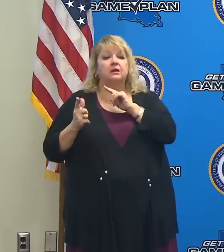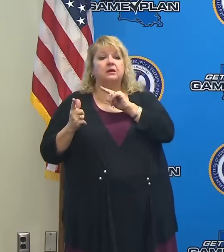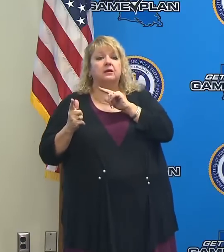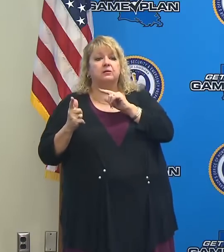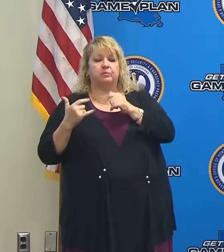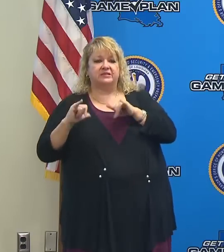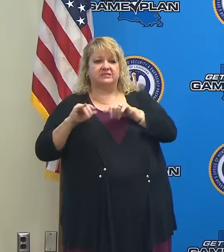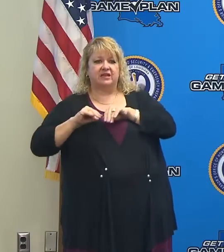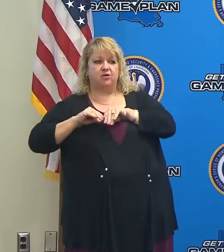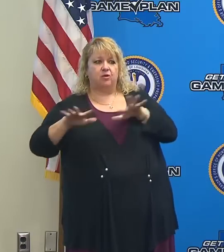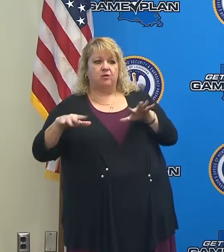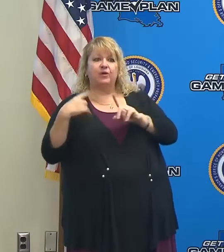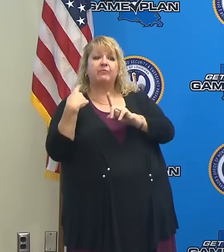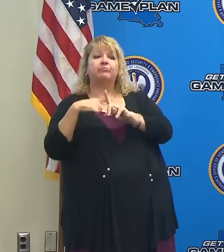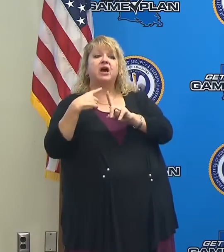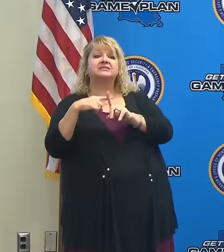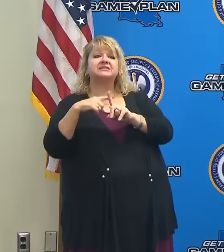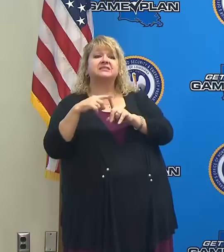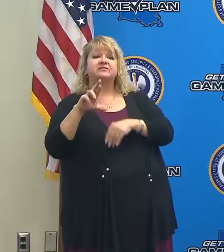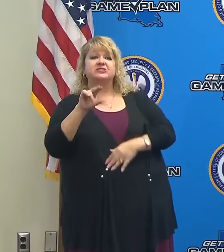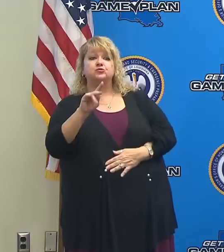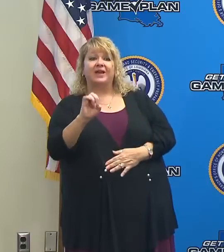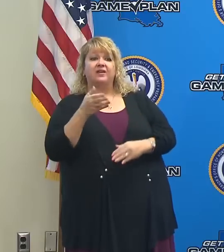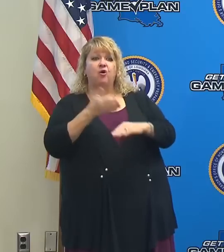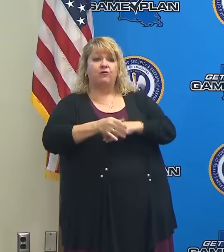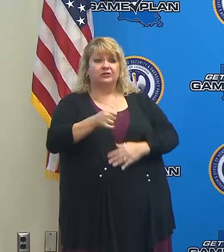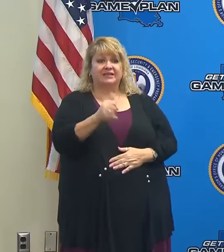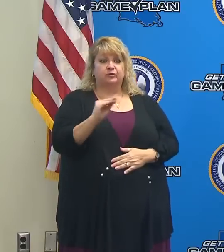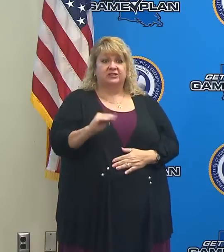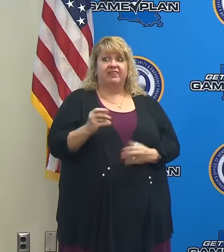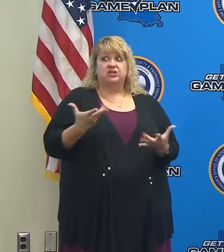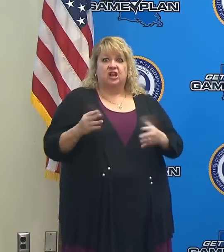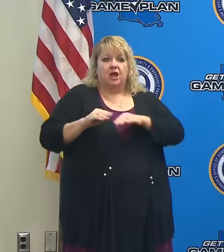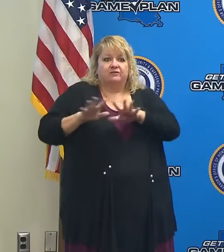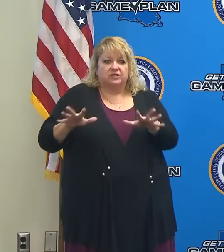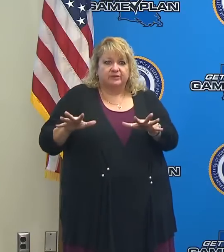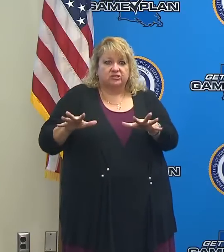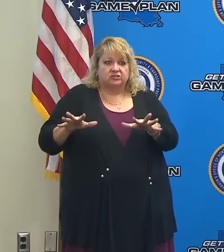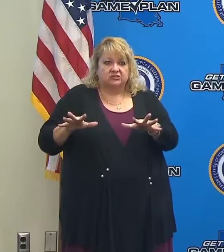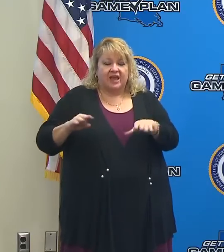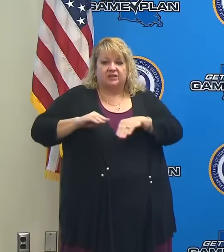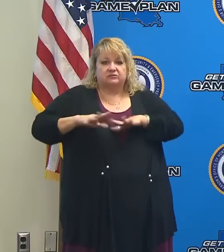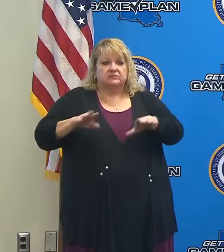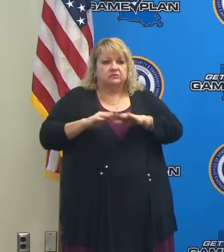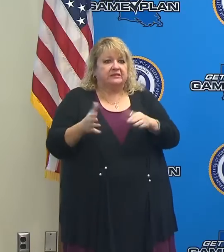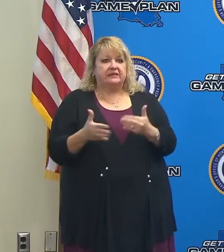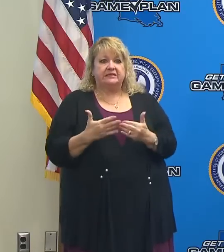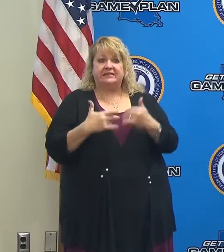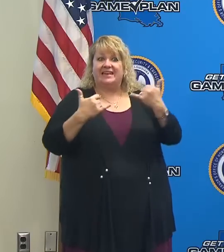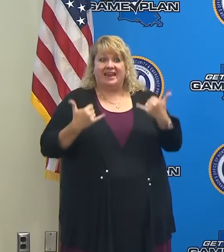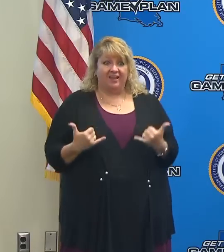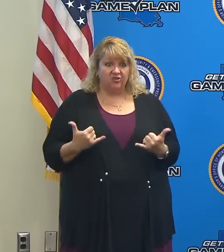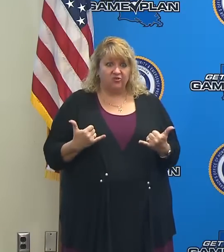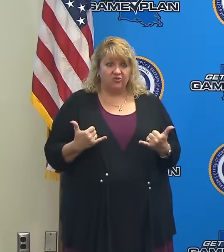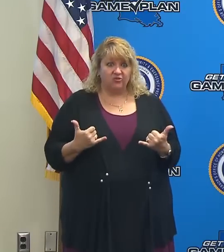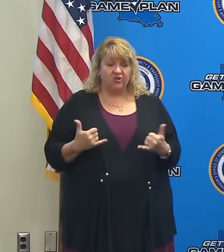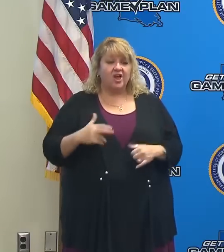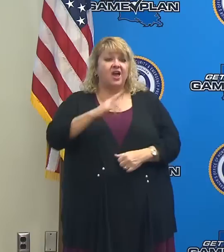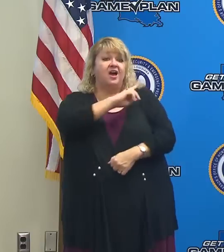There's an awful lot of COVID out there and transmission remains too high cases and hospitalizations.